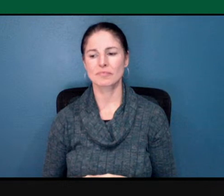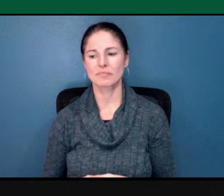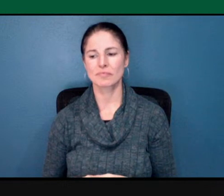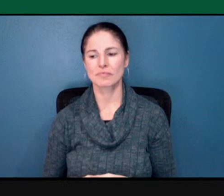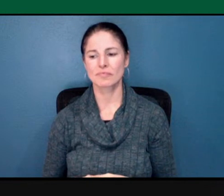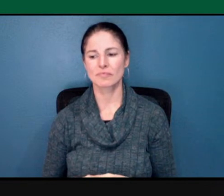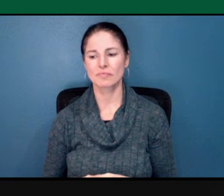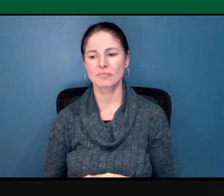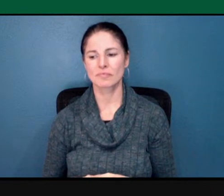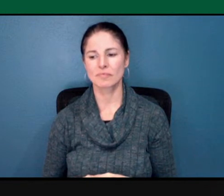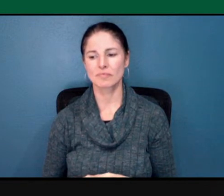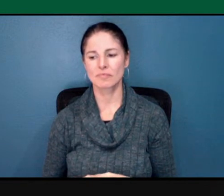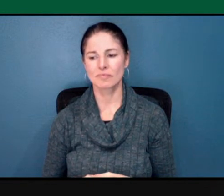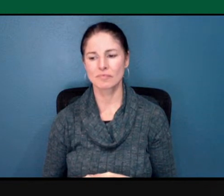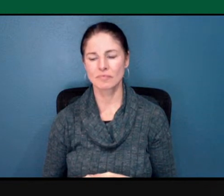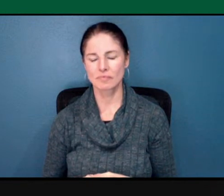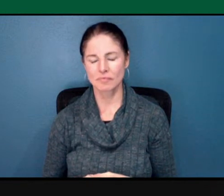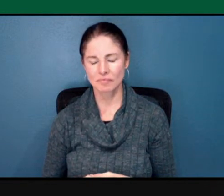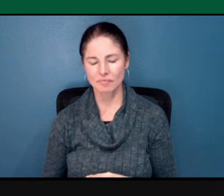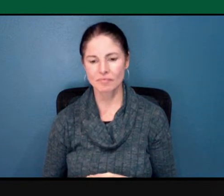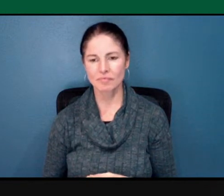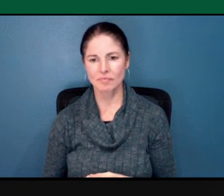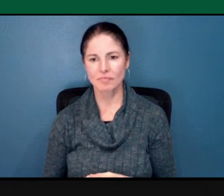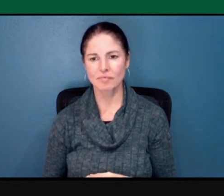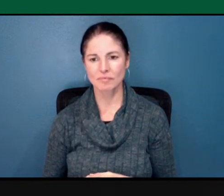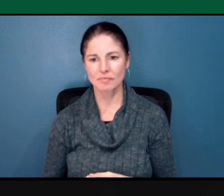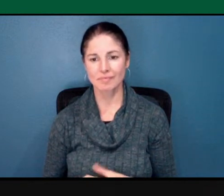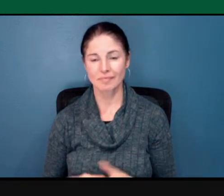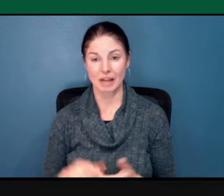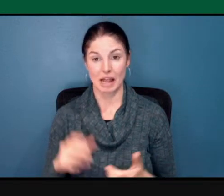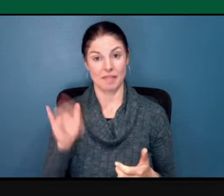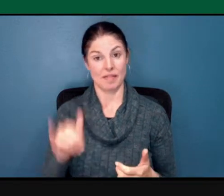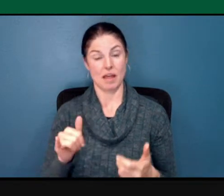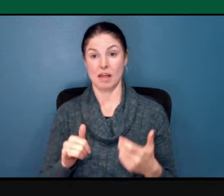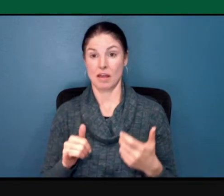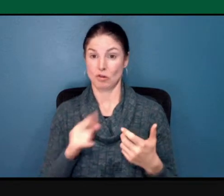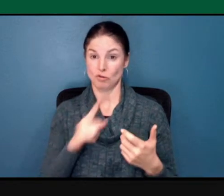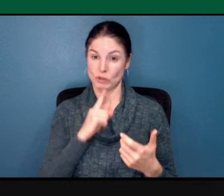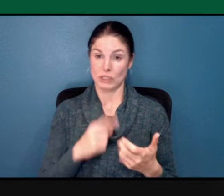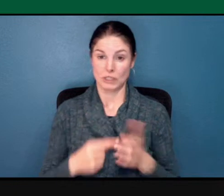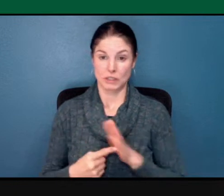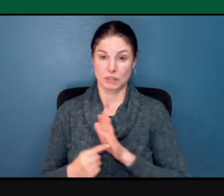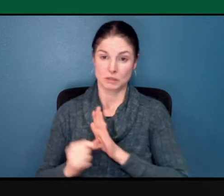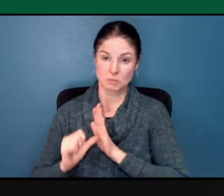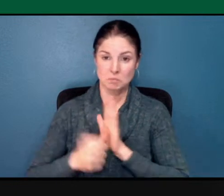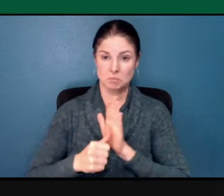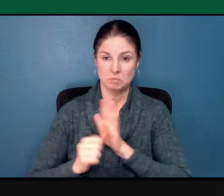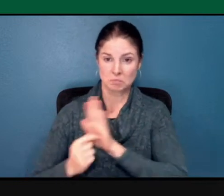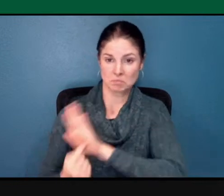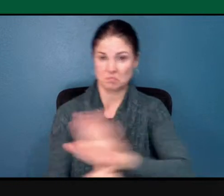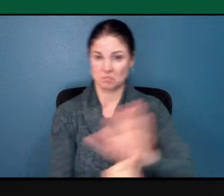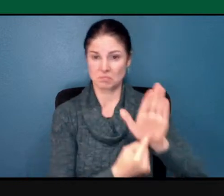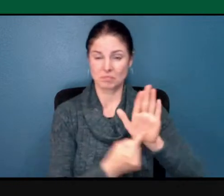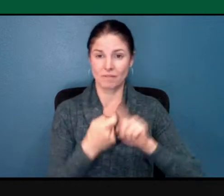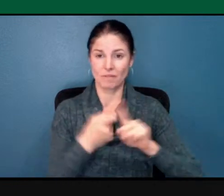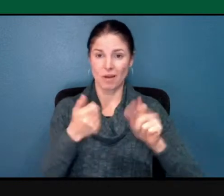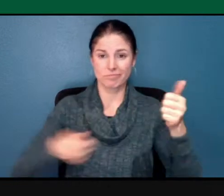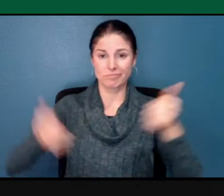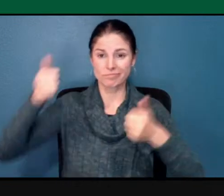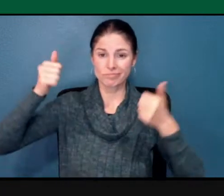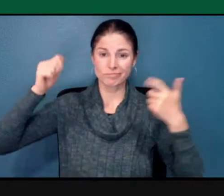whether it is the violence